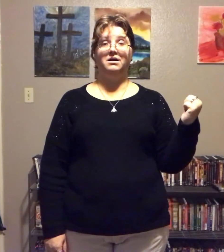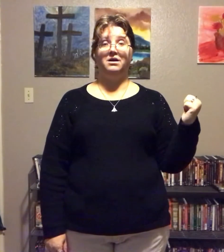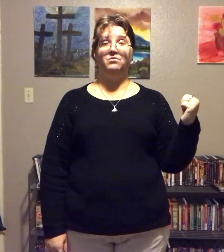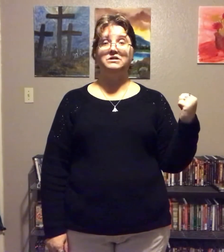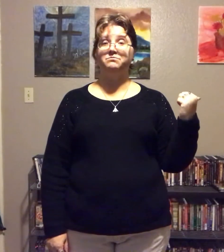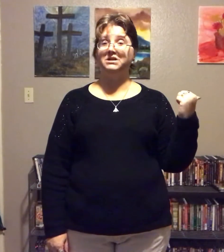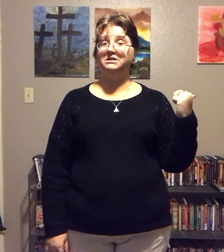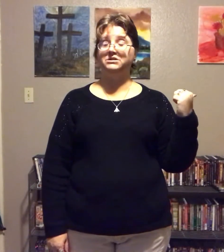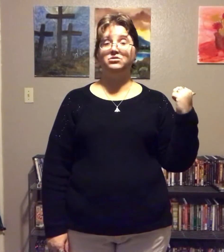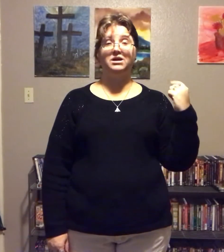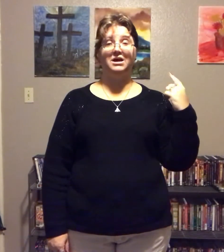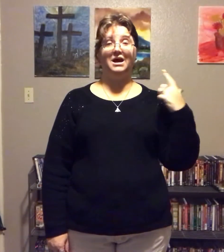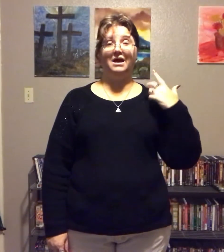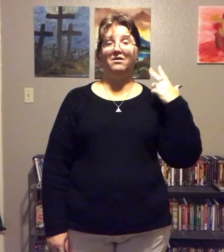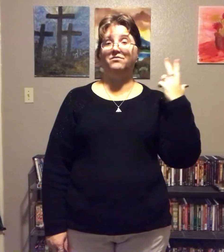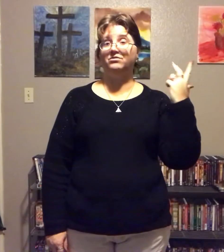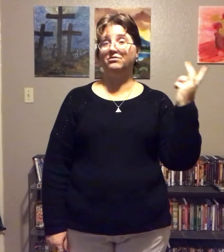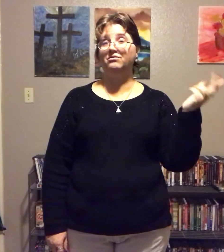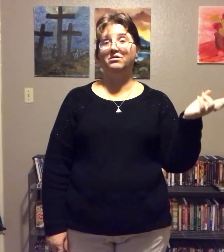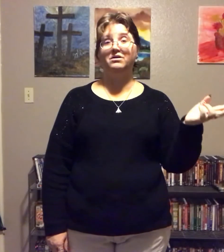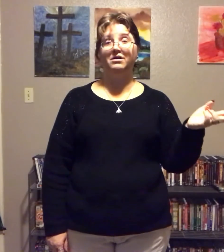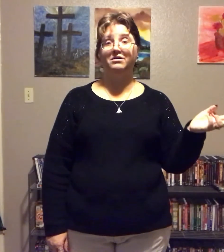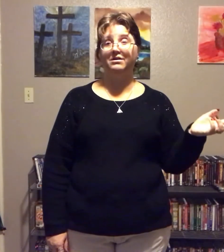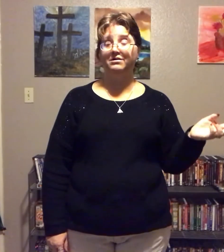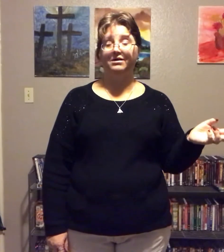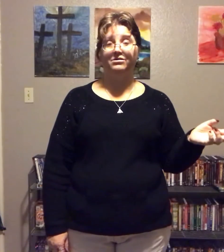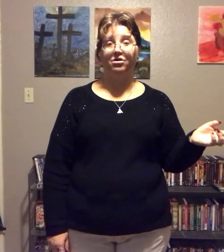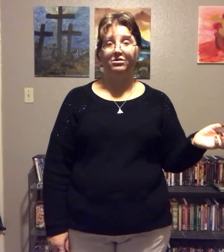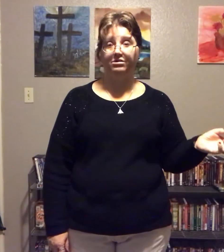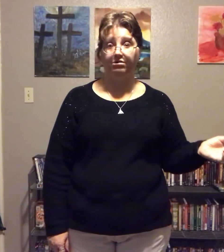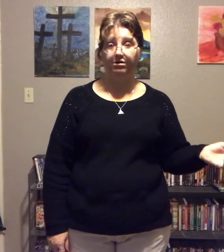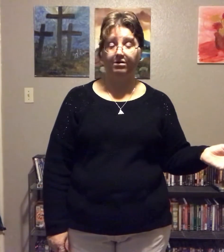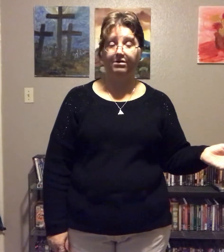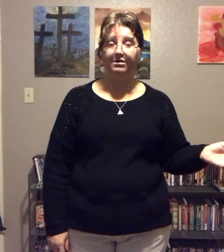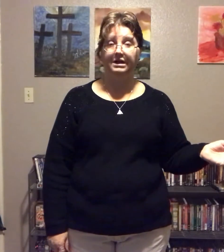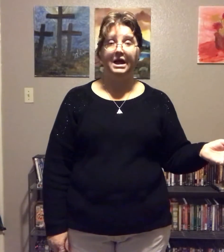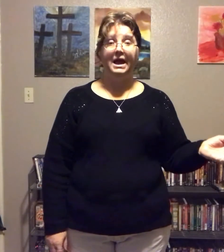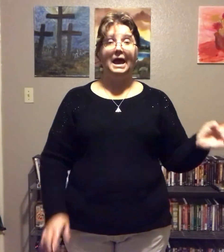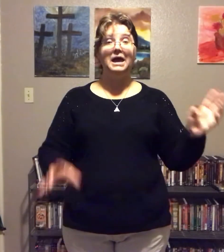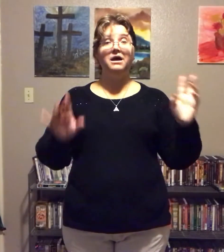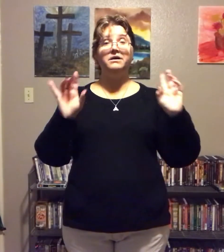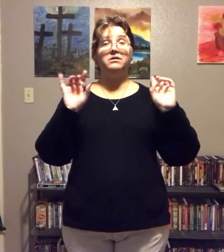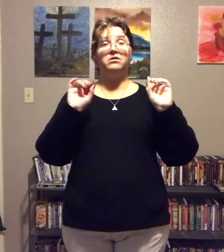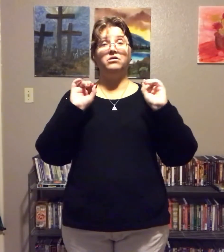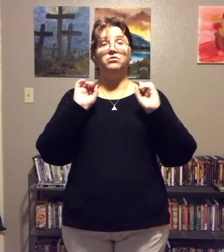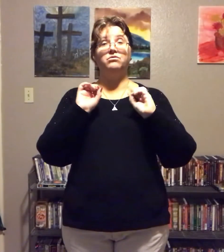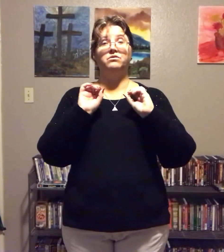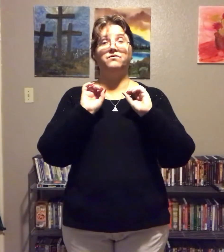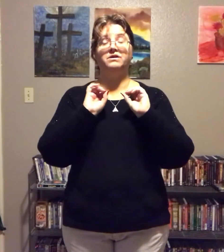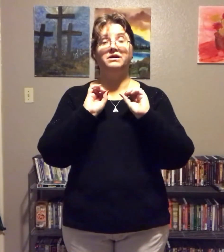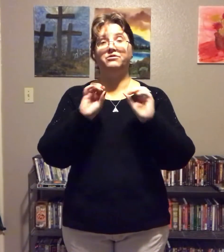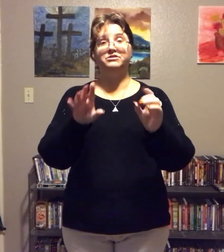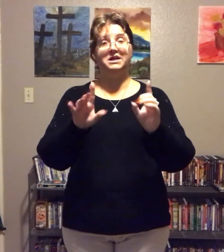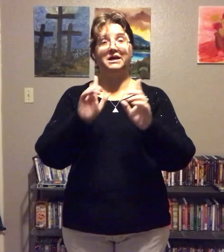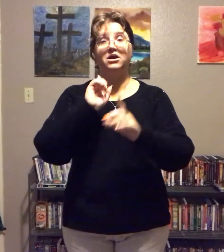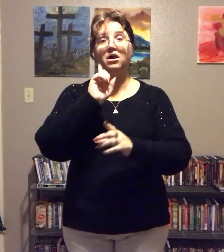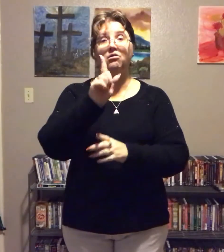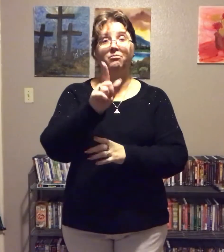Which means you can't have a certain duh, duh, duh, duh, duh. And are you going to feel energetic? Oh.